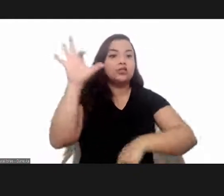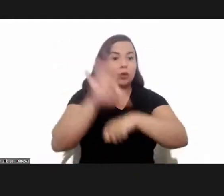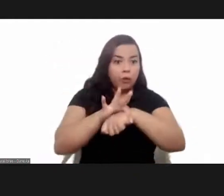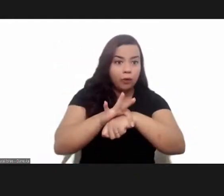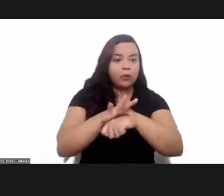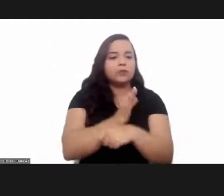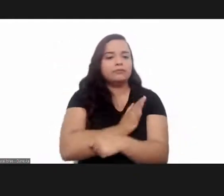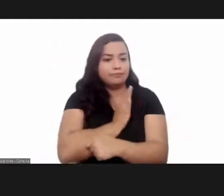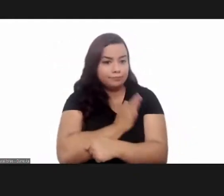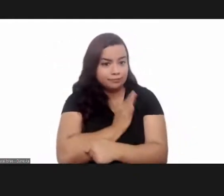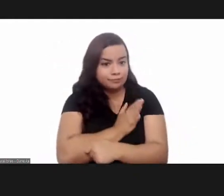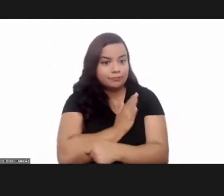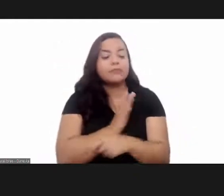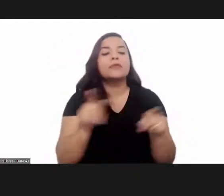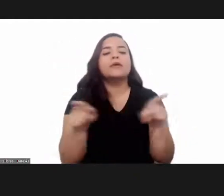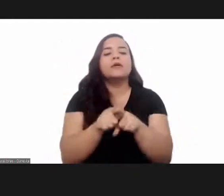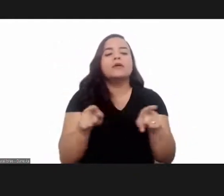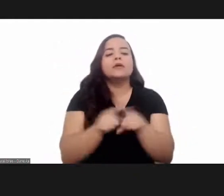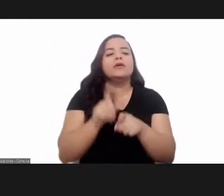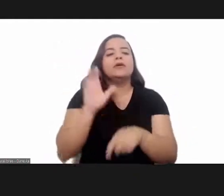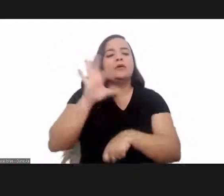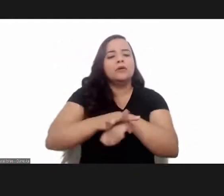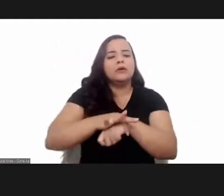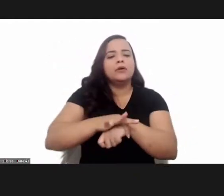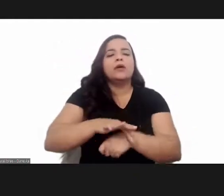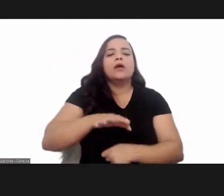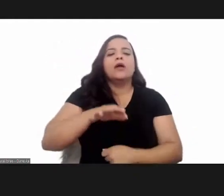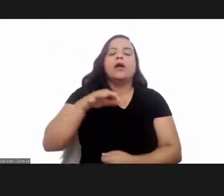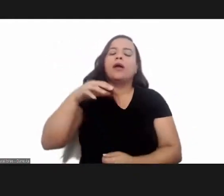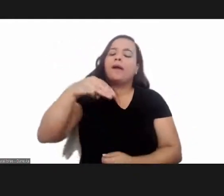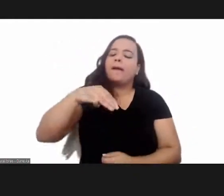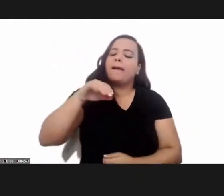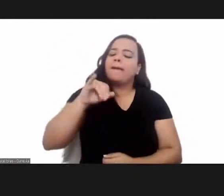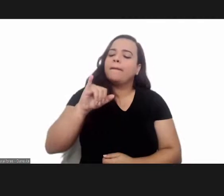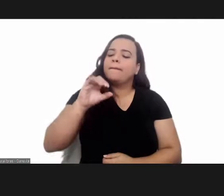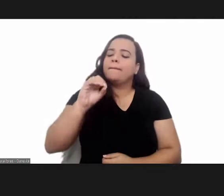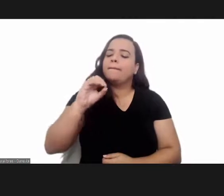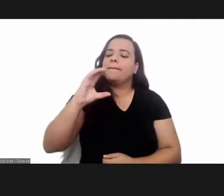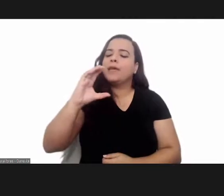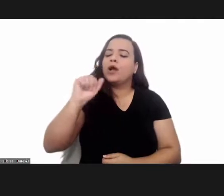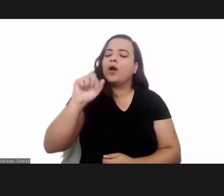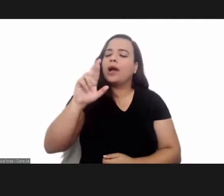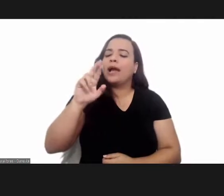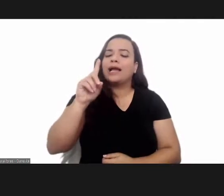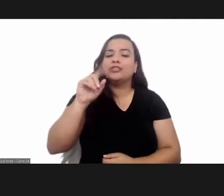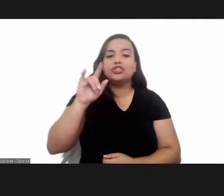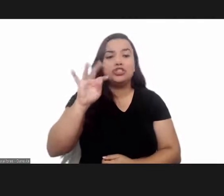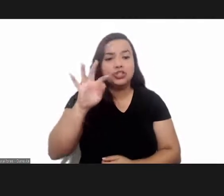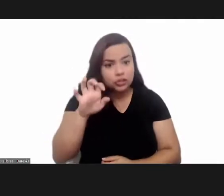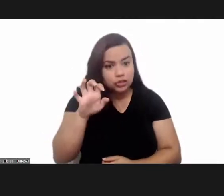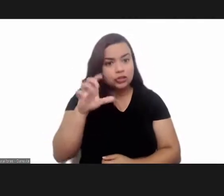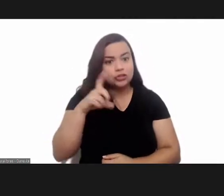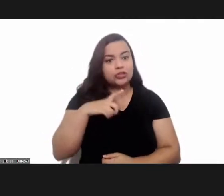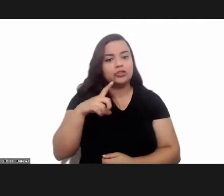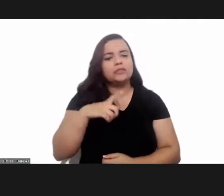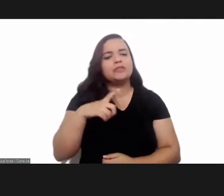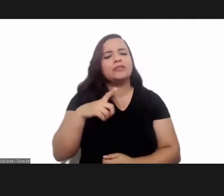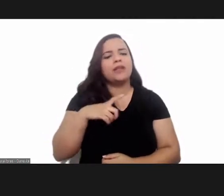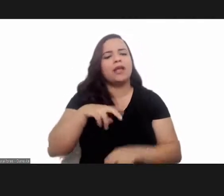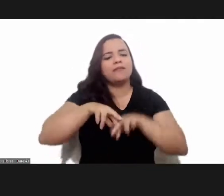the chronic cardiac form, and the pathogenesis of chronic Chagas myocarditis